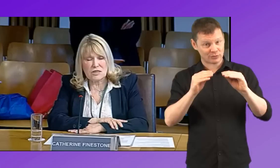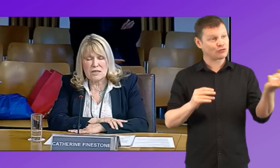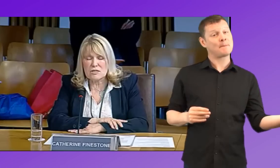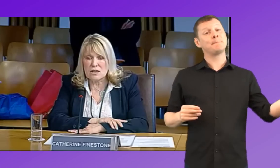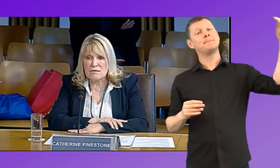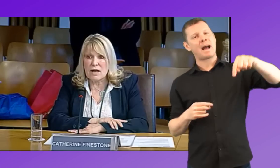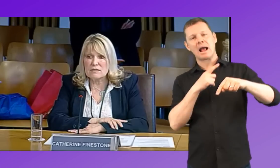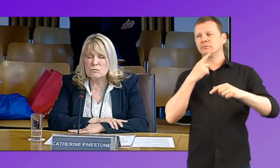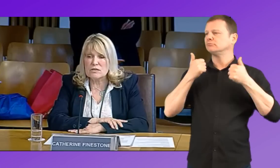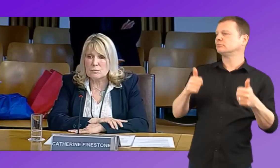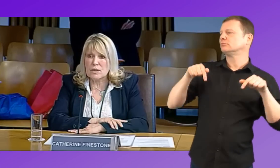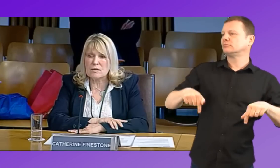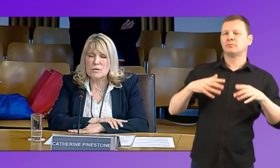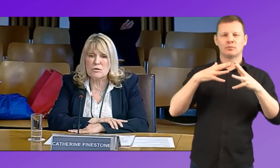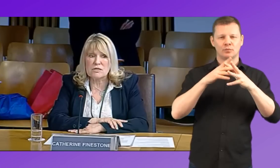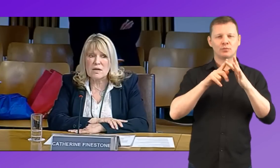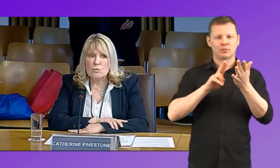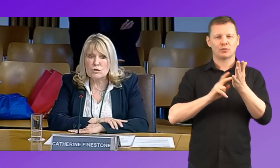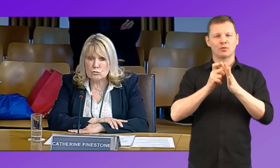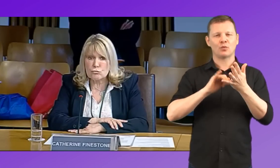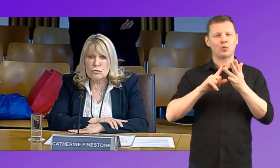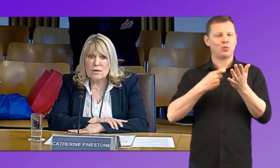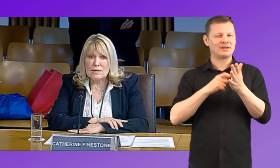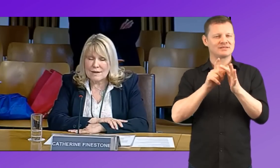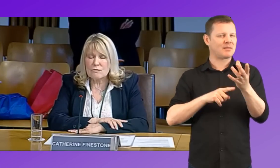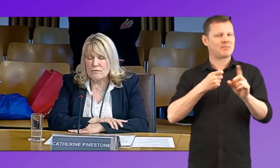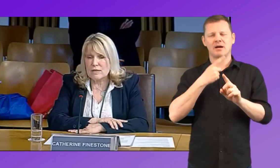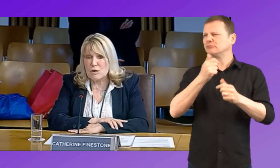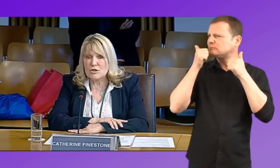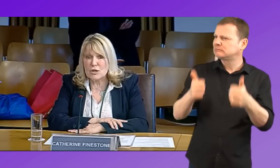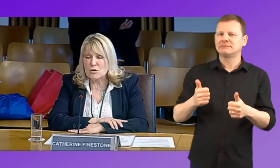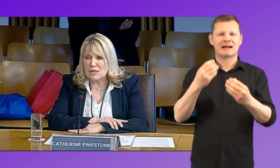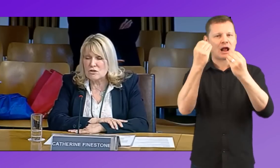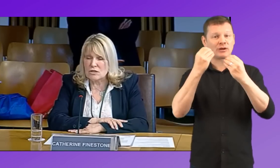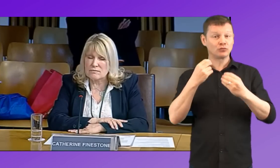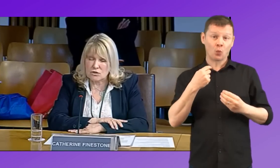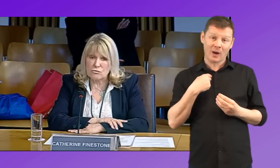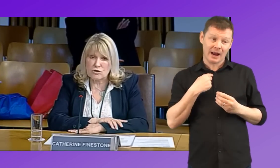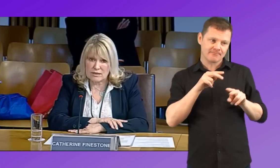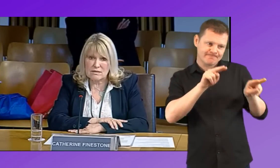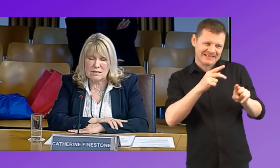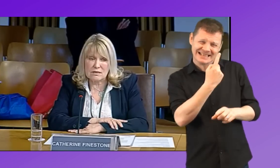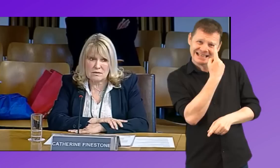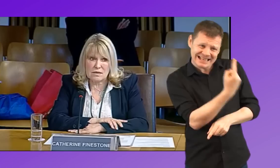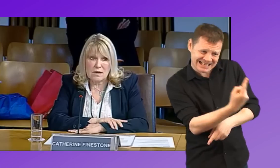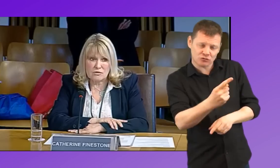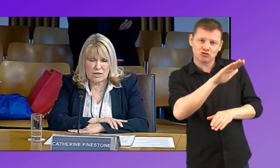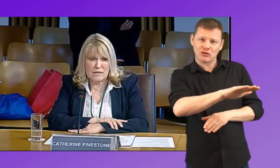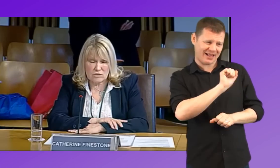education that they've had in Windsor Park, because we do care very much about each individual child's needs and try and